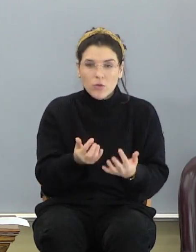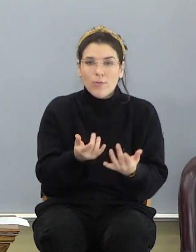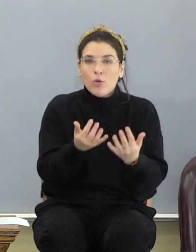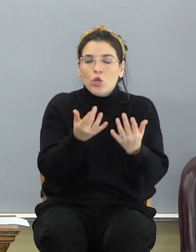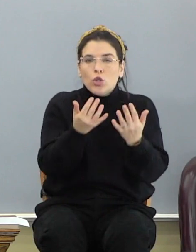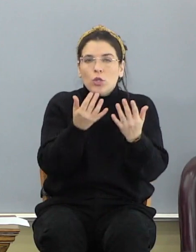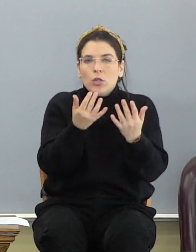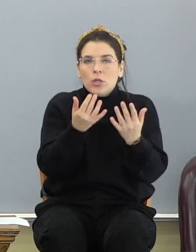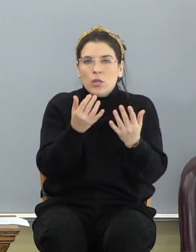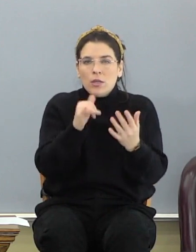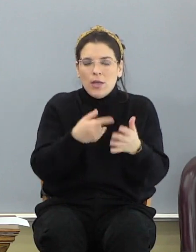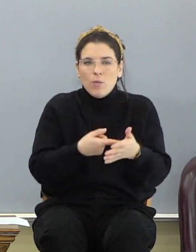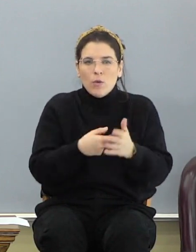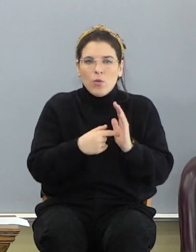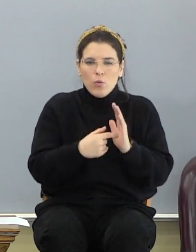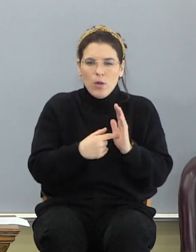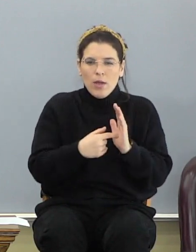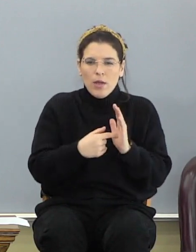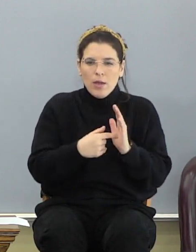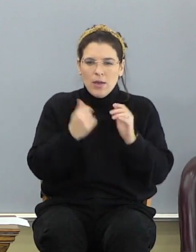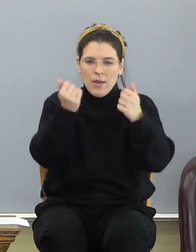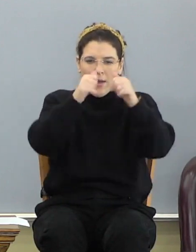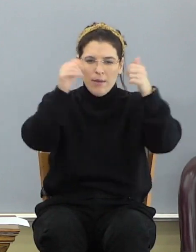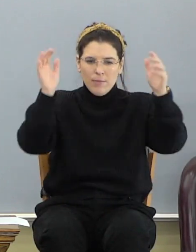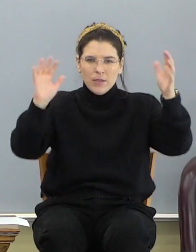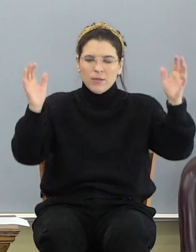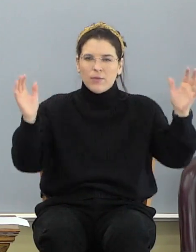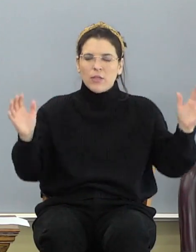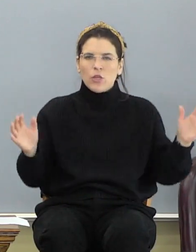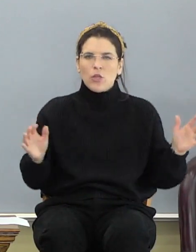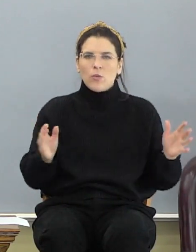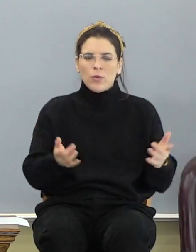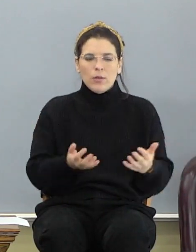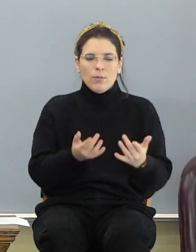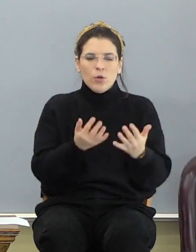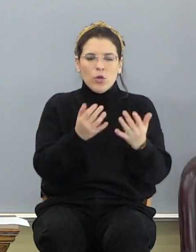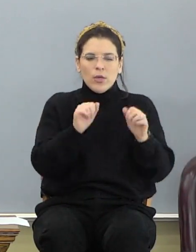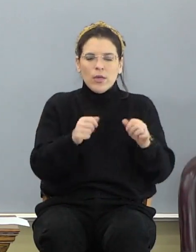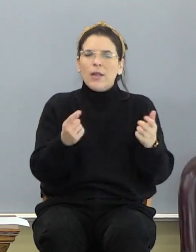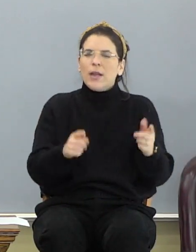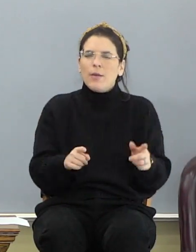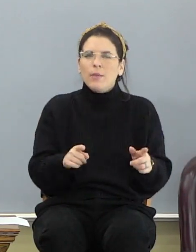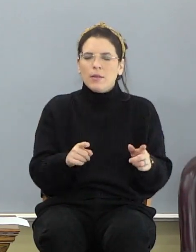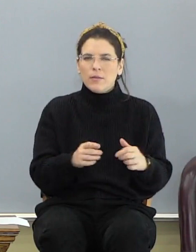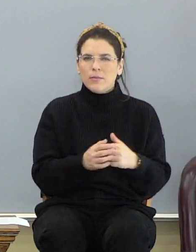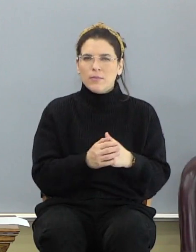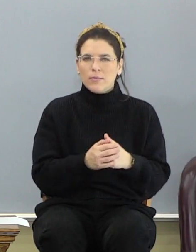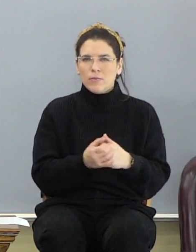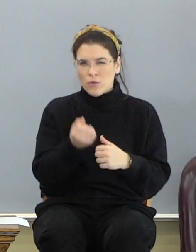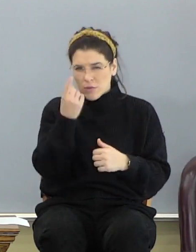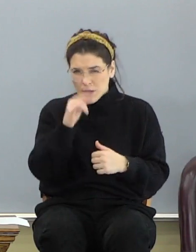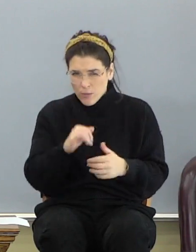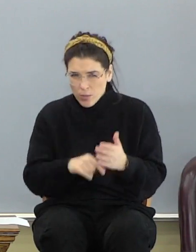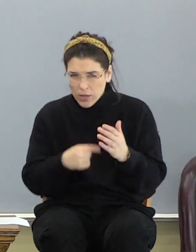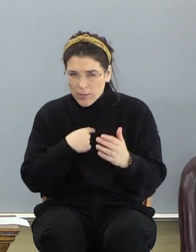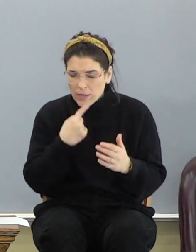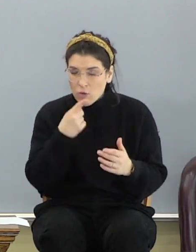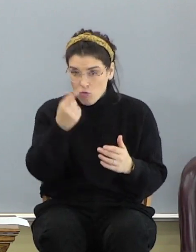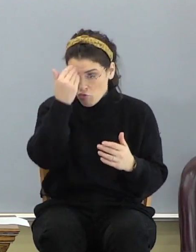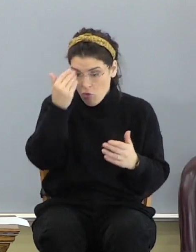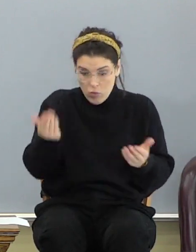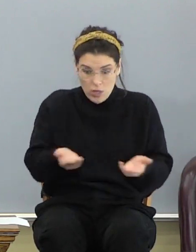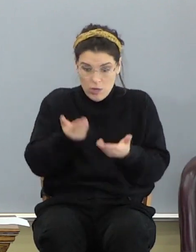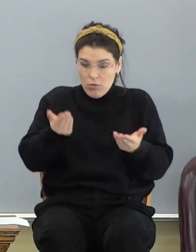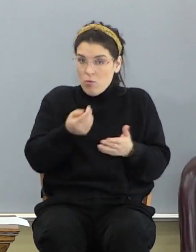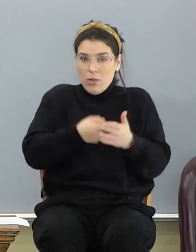burn. That requires an atmosphere where the burning can take place. You follow what I'm saying? You know all about that down